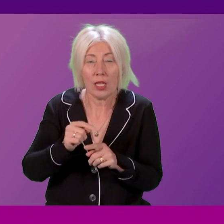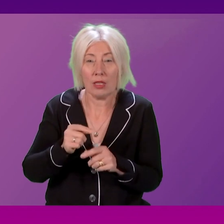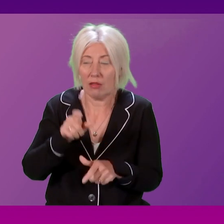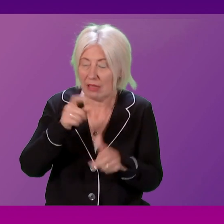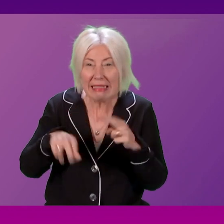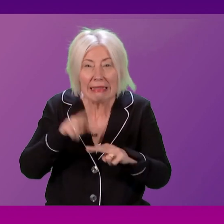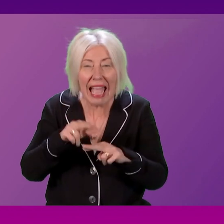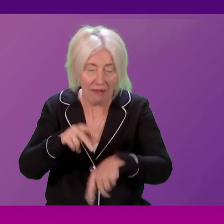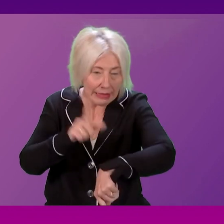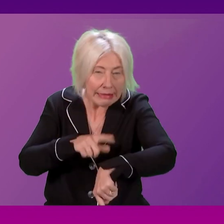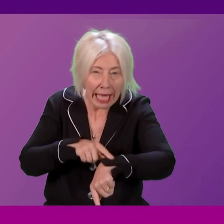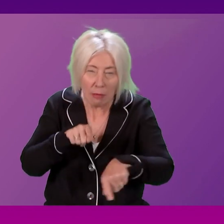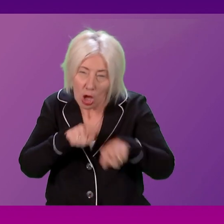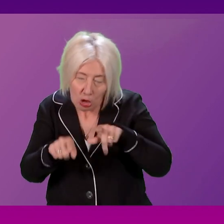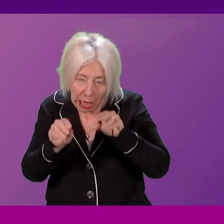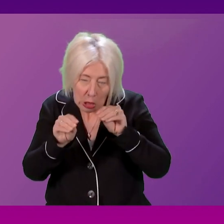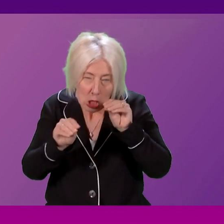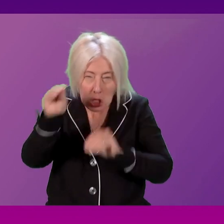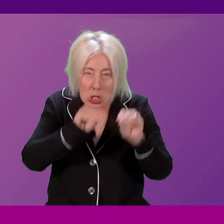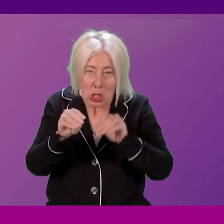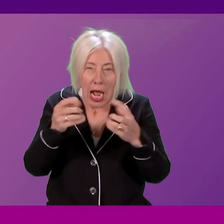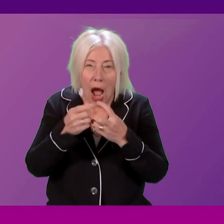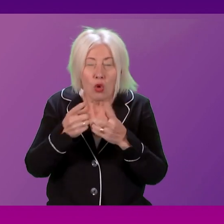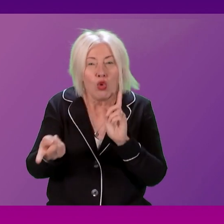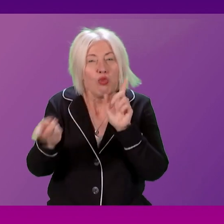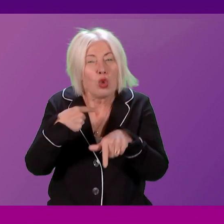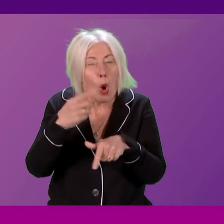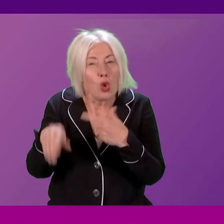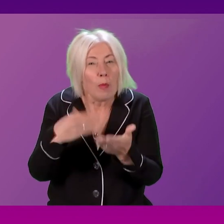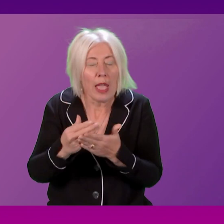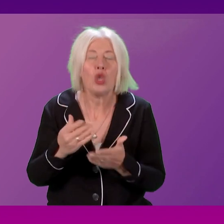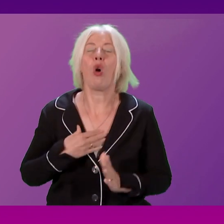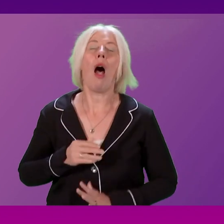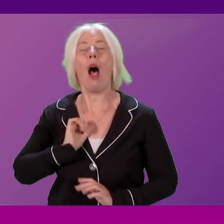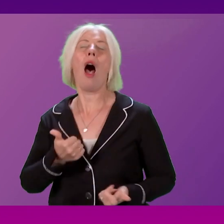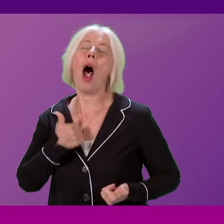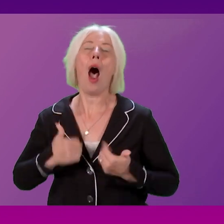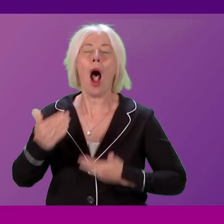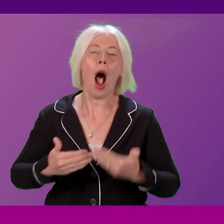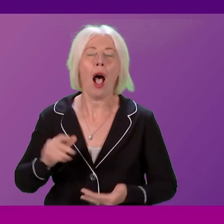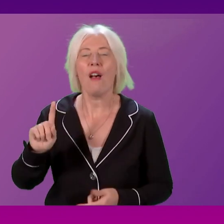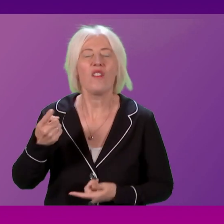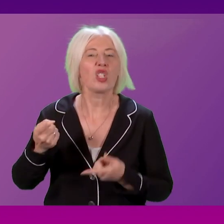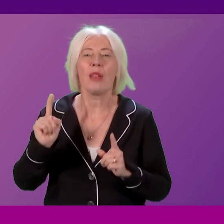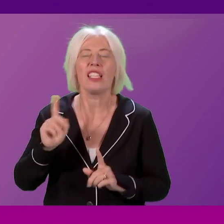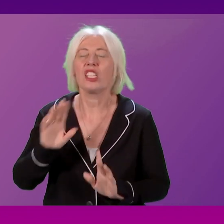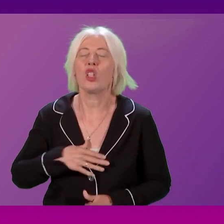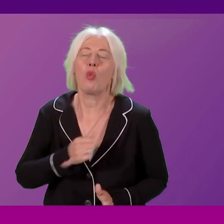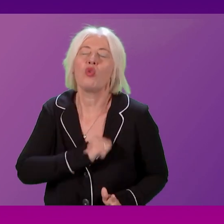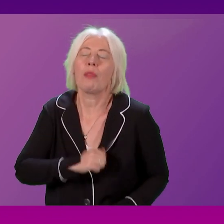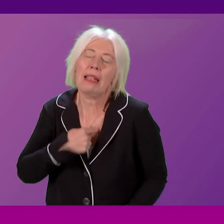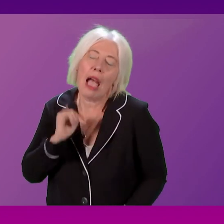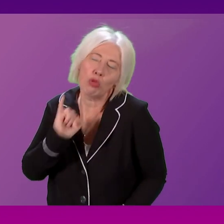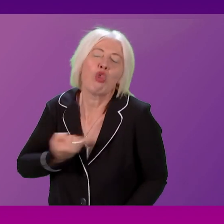effort was spent trying to engineer a face-saving response, rather than the First Minister simply admitting he had misled us all.